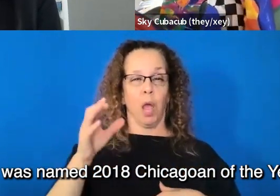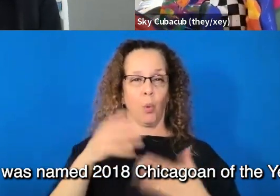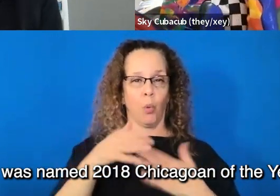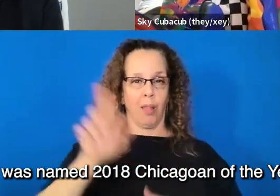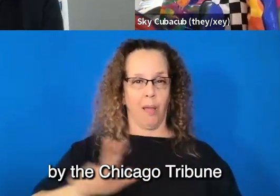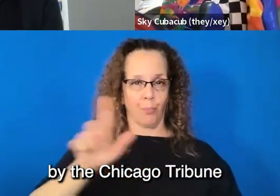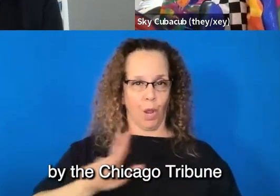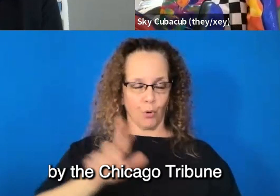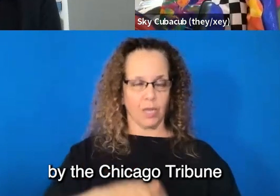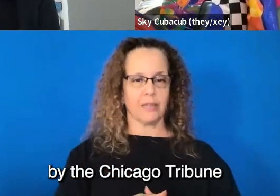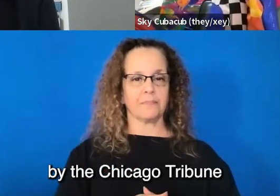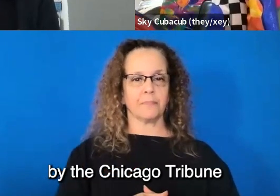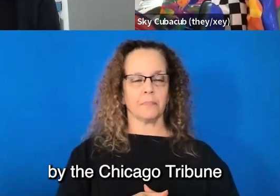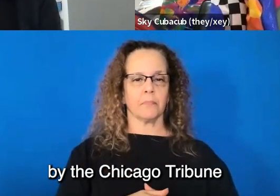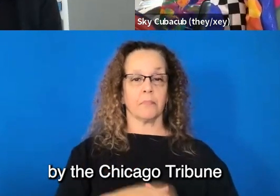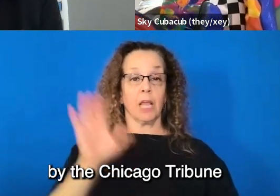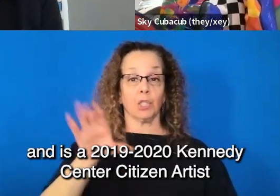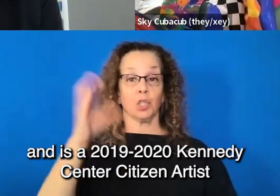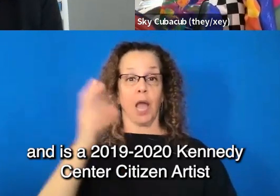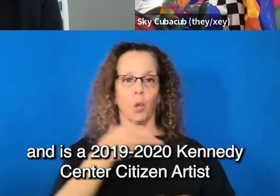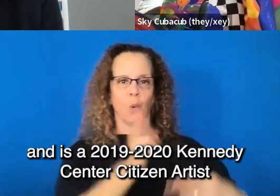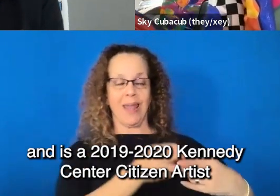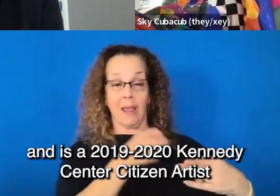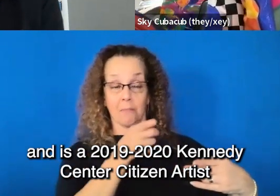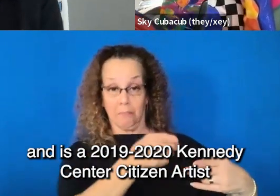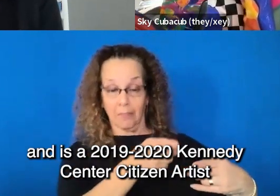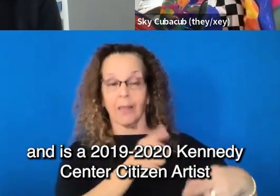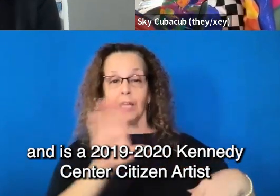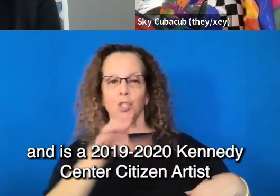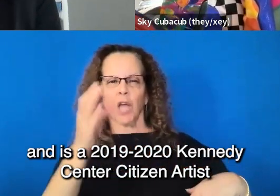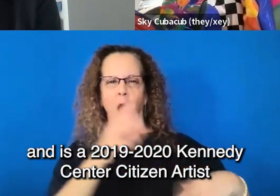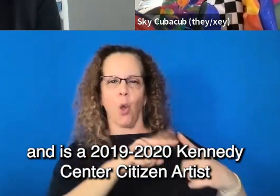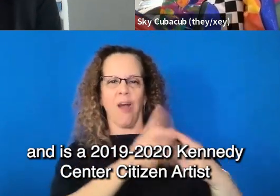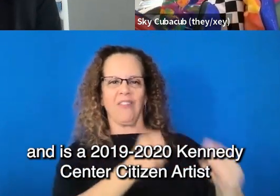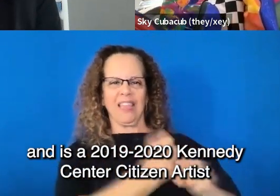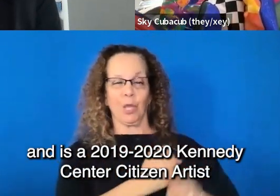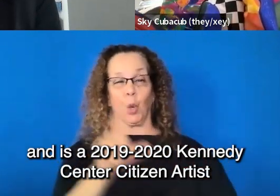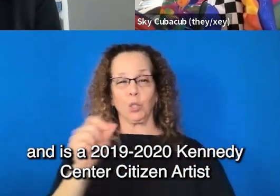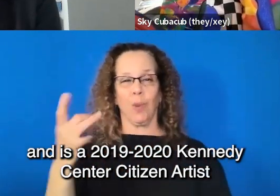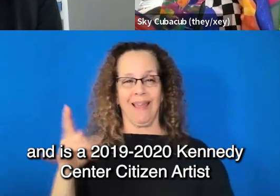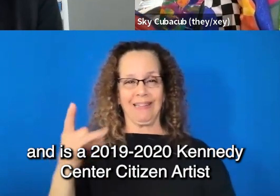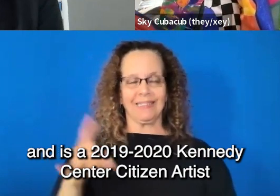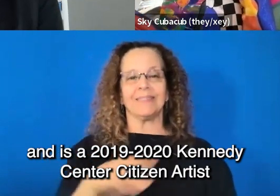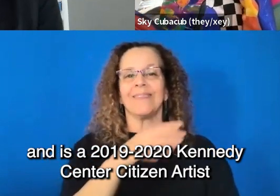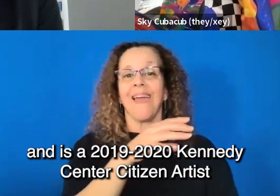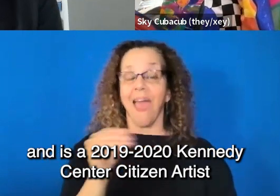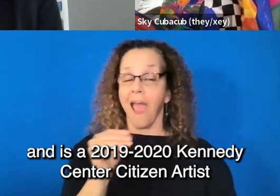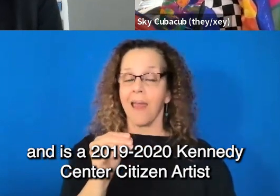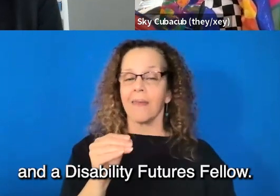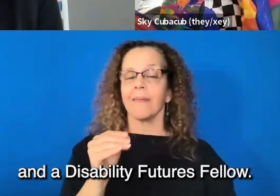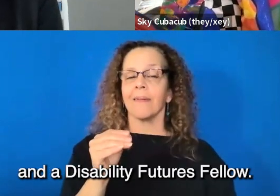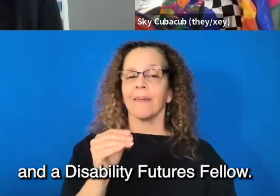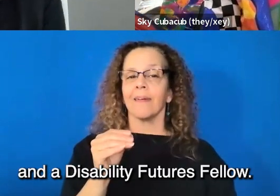Chicagoan of the Year by the Chicago Tribune and is a 2019-2020 Kennedy Center Citizen Artist